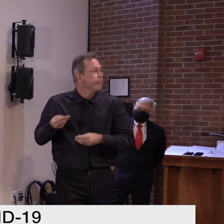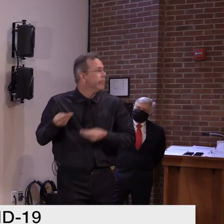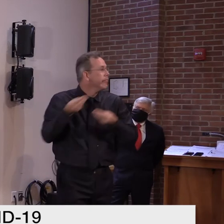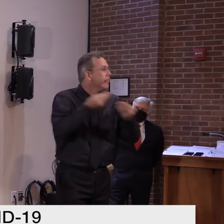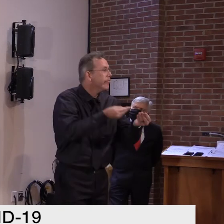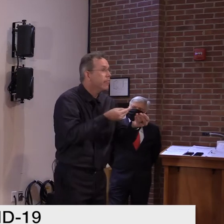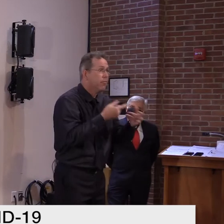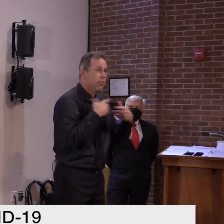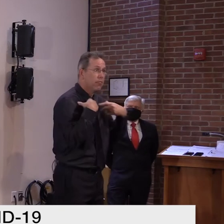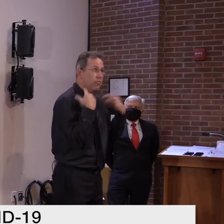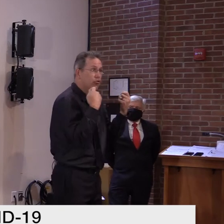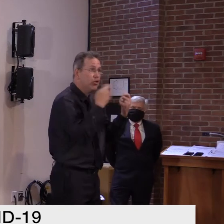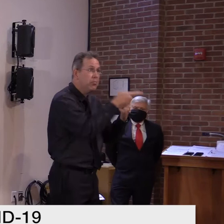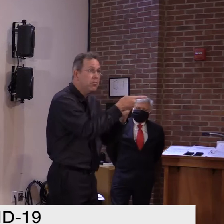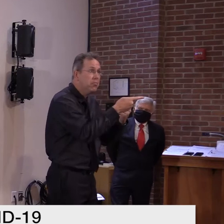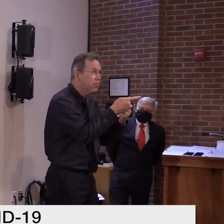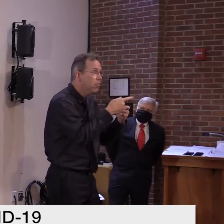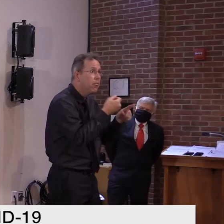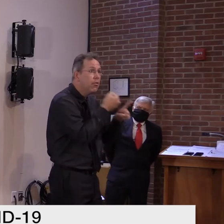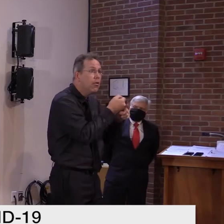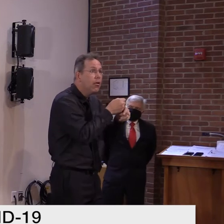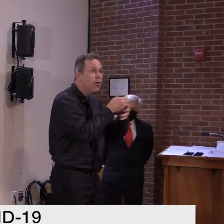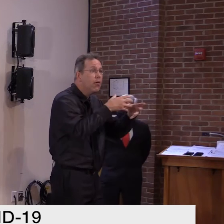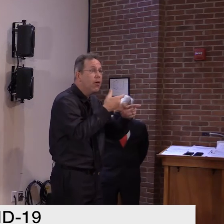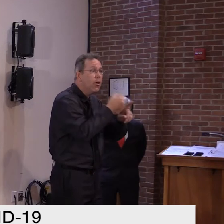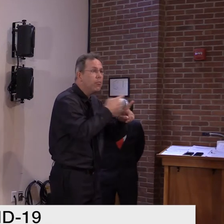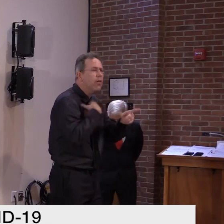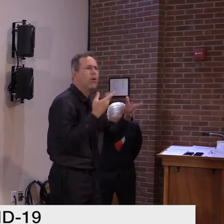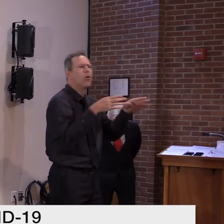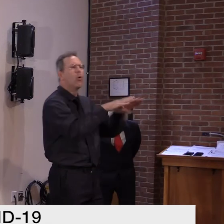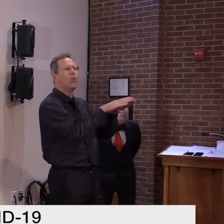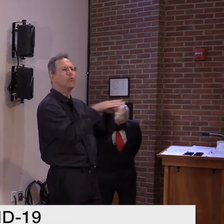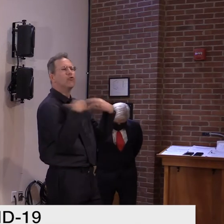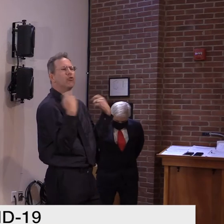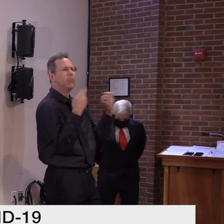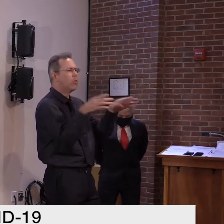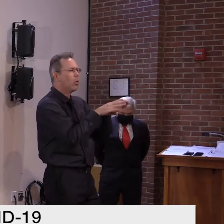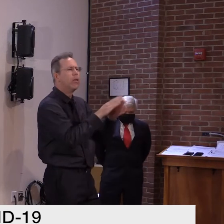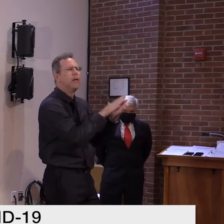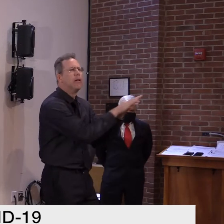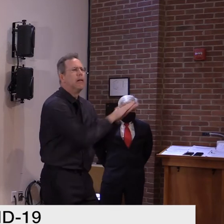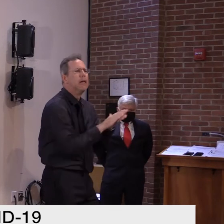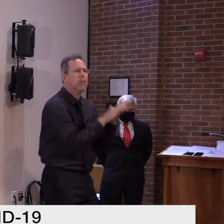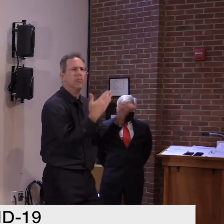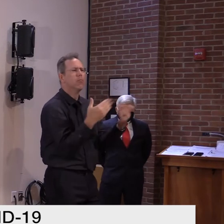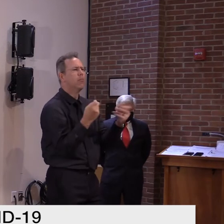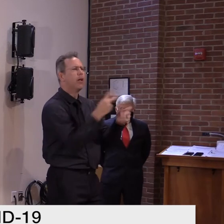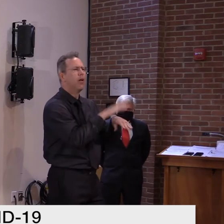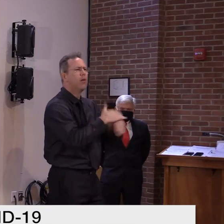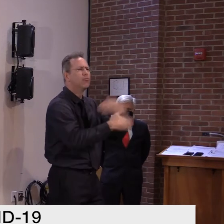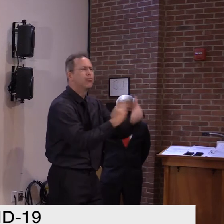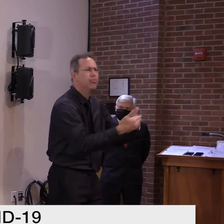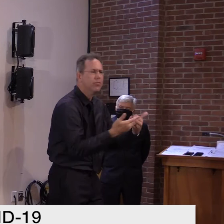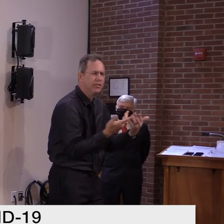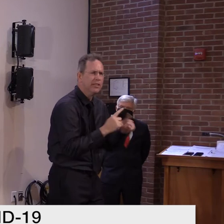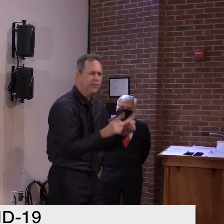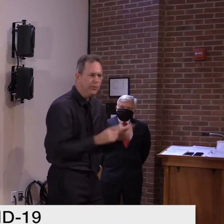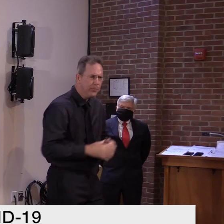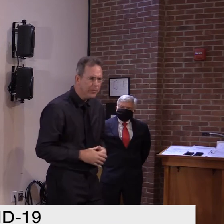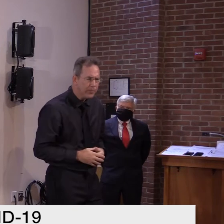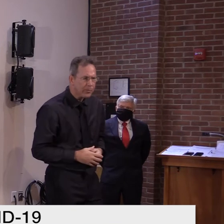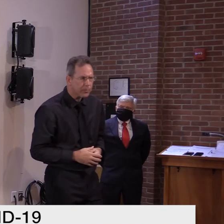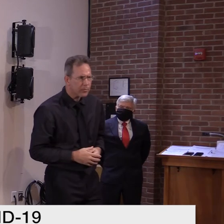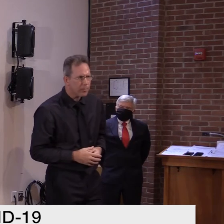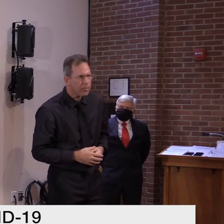uh, the spread, uh, there either. I think Commissioner Sherling has one more point to add on restaurants.